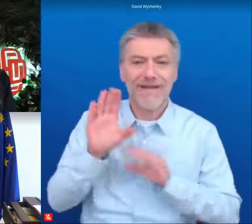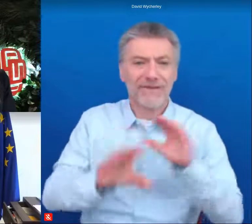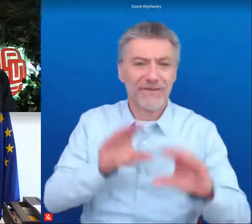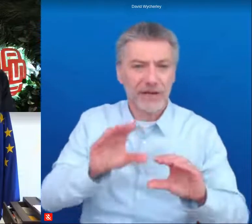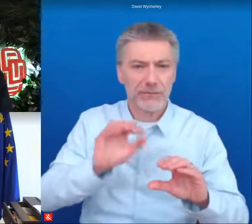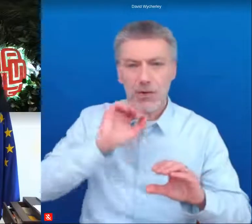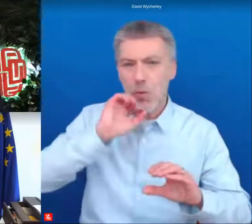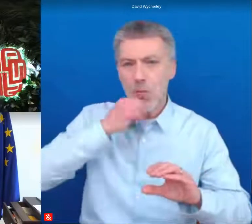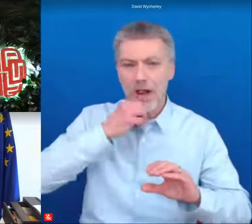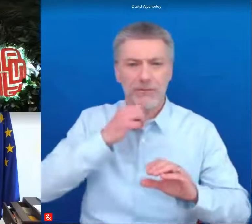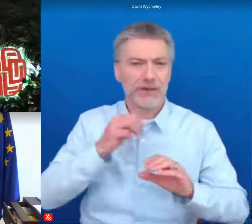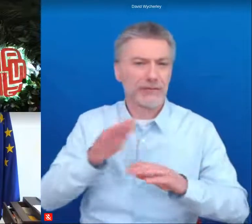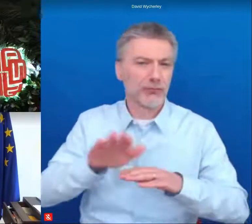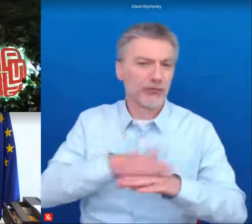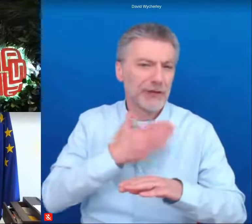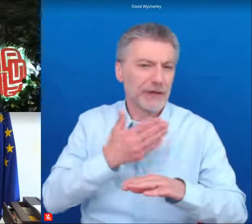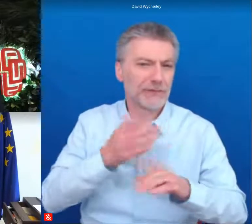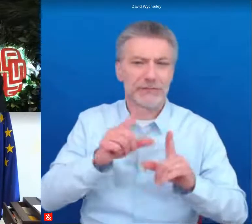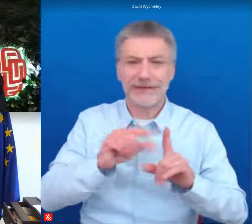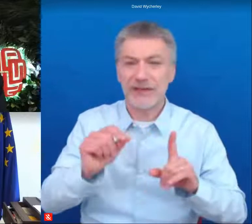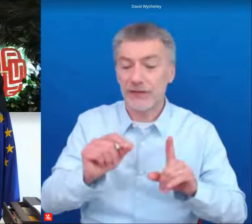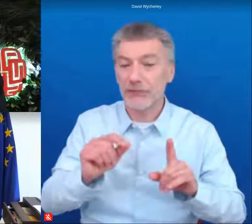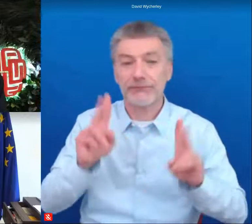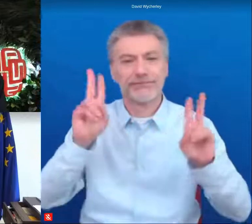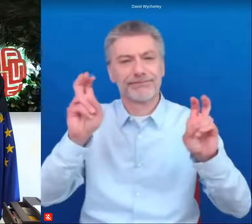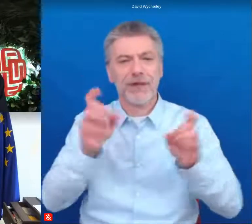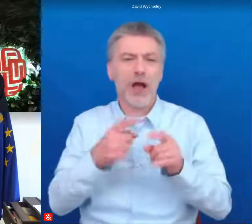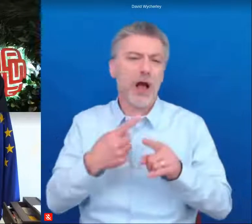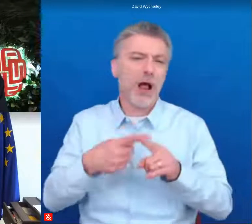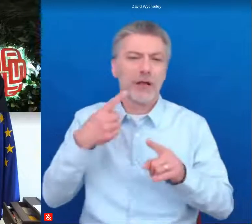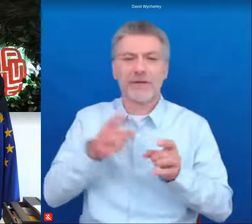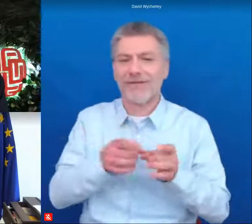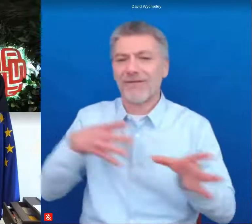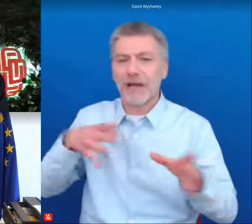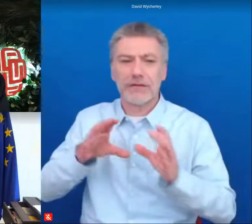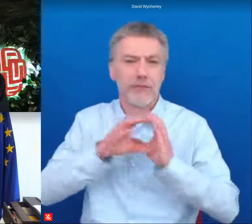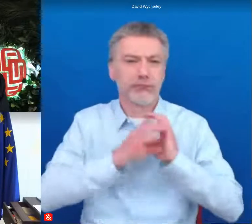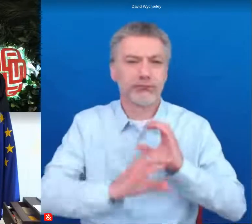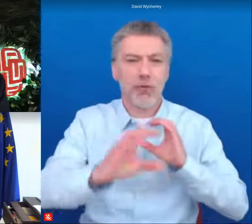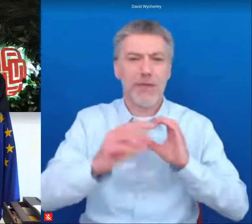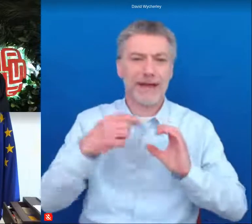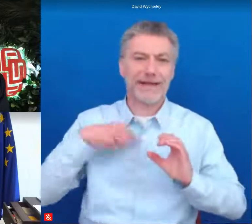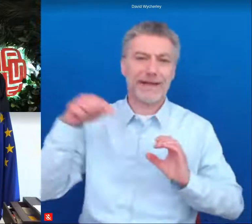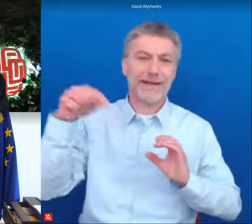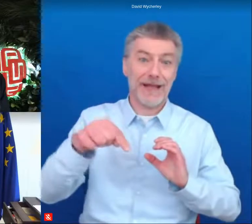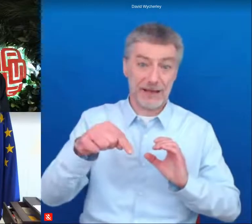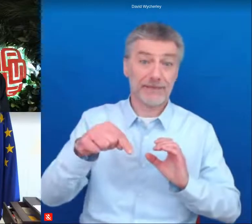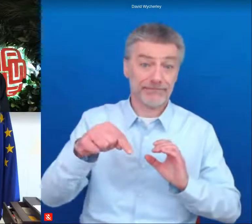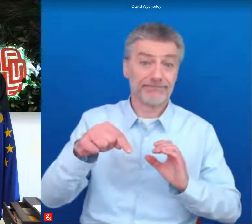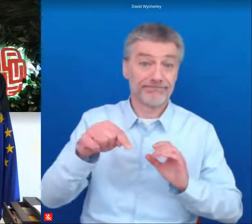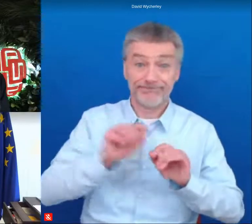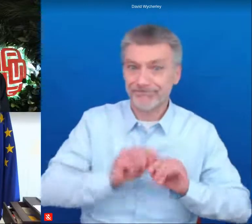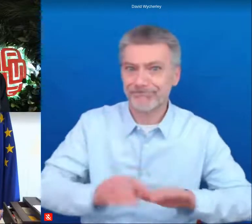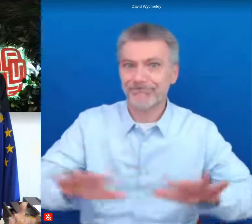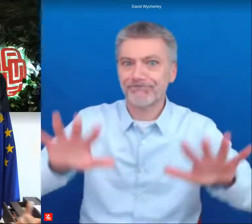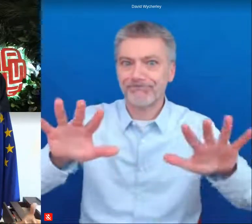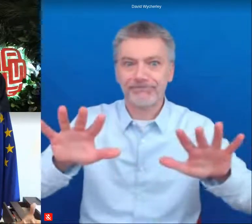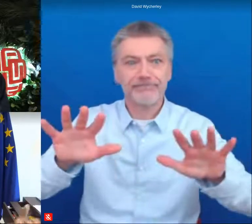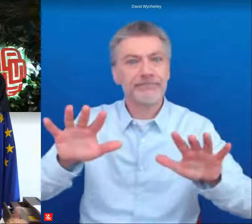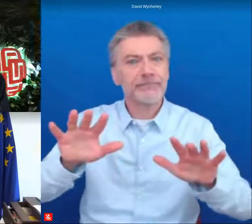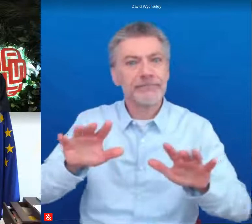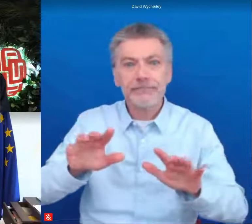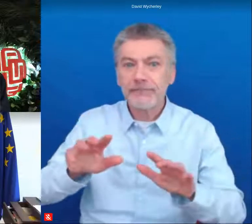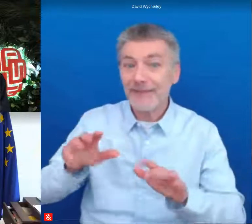broadband we need it because we have got to bring it uh to the to to to all the critical